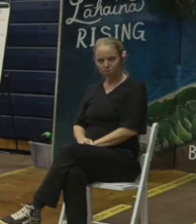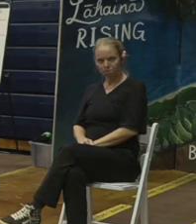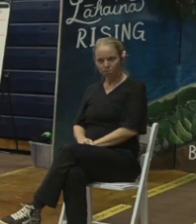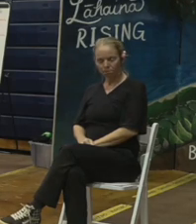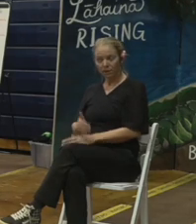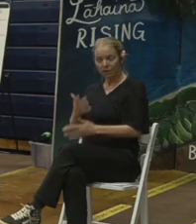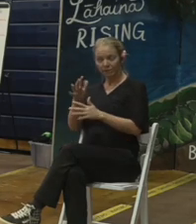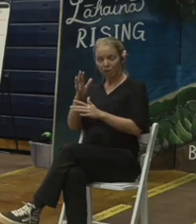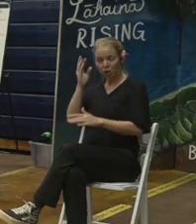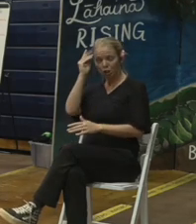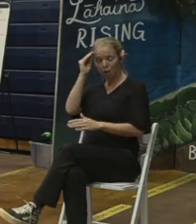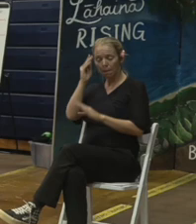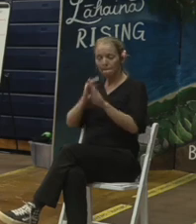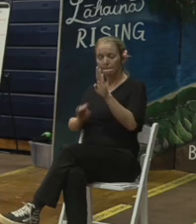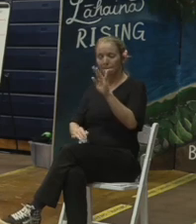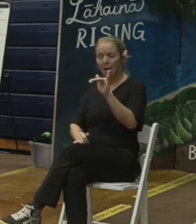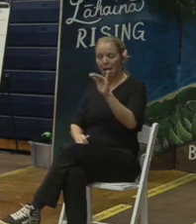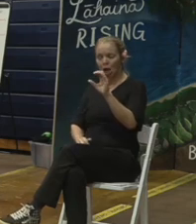for cleanup